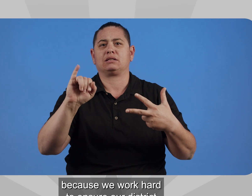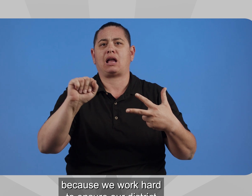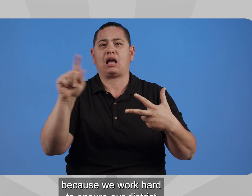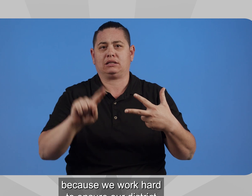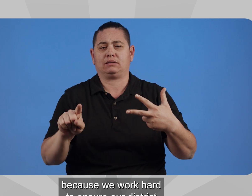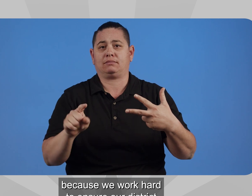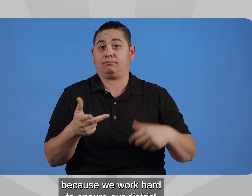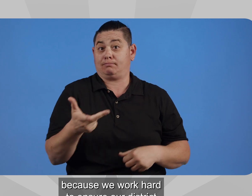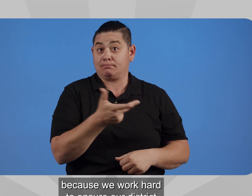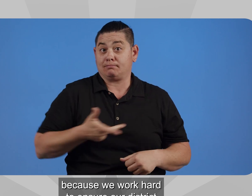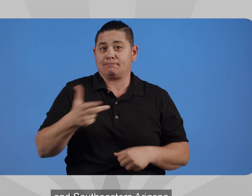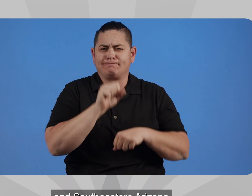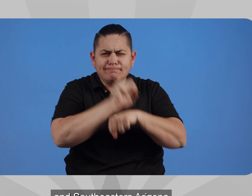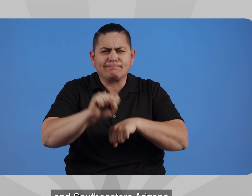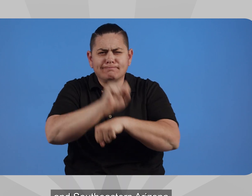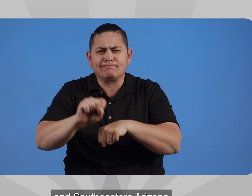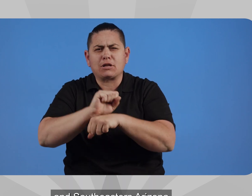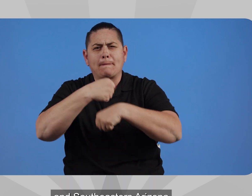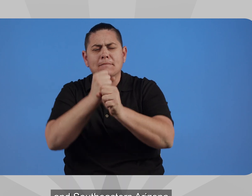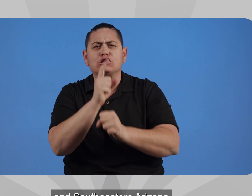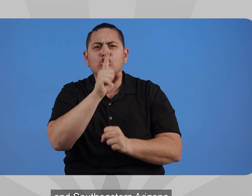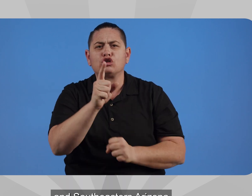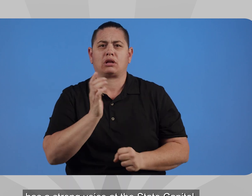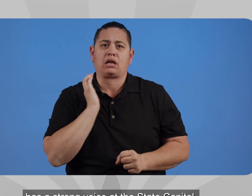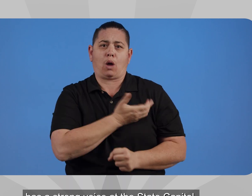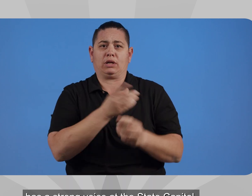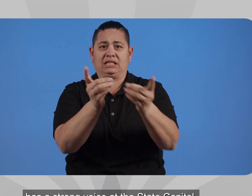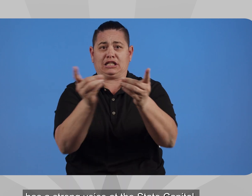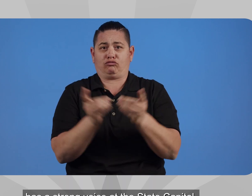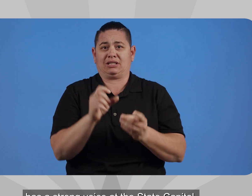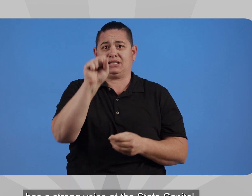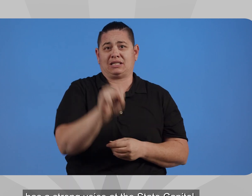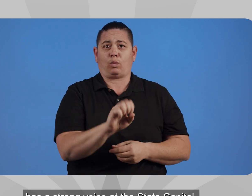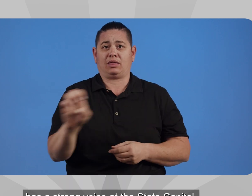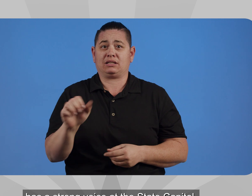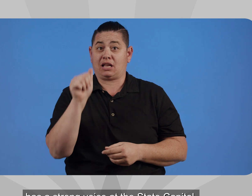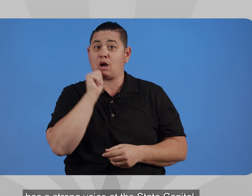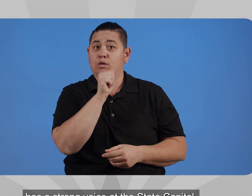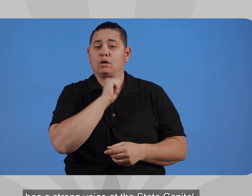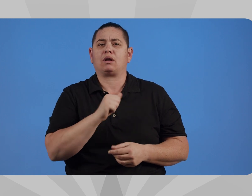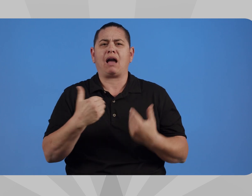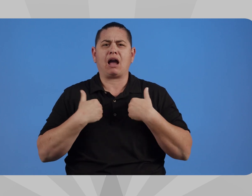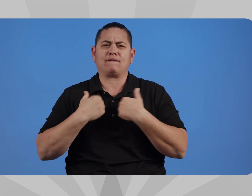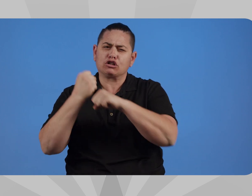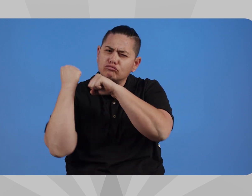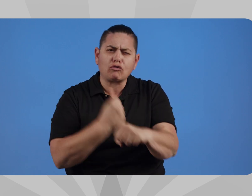to ensure our district and Southeastern Arizona has a strong voice at the State Capitol.